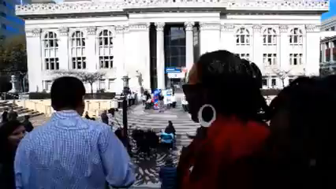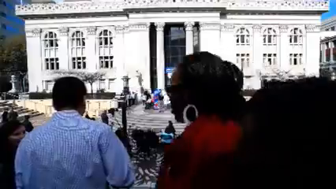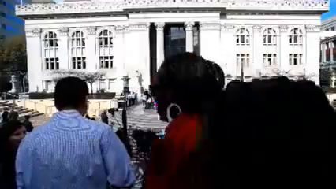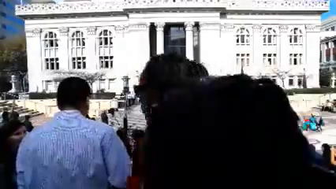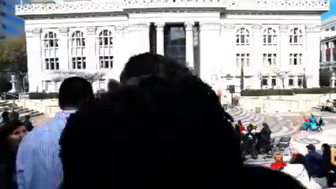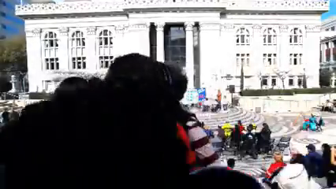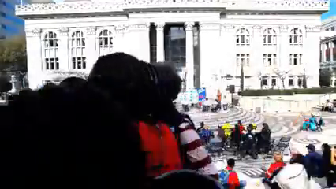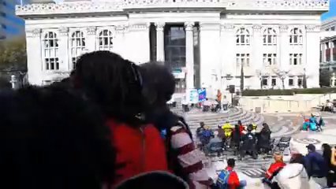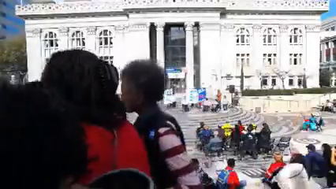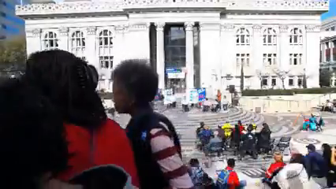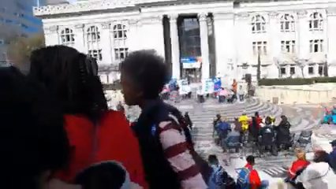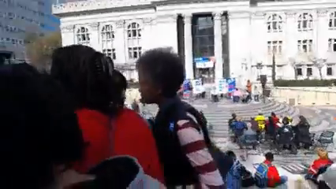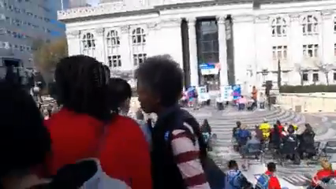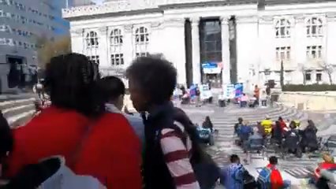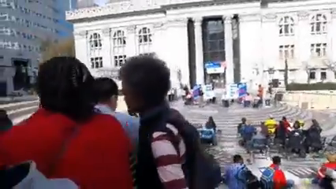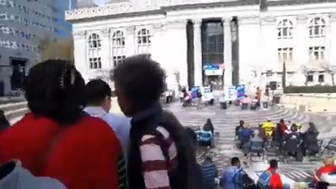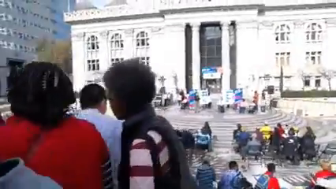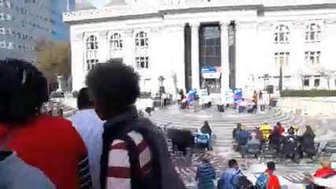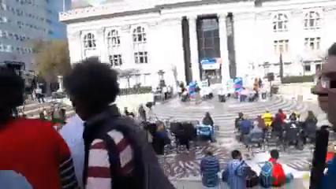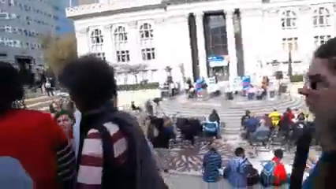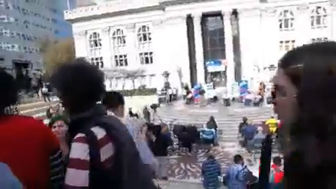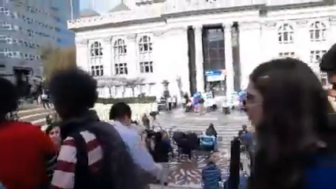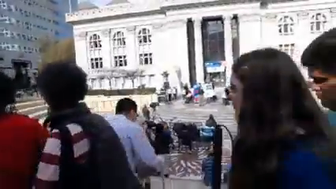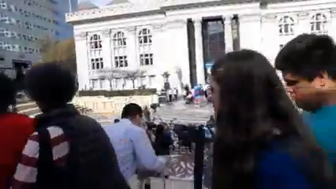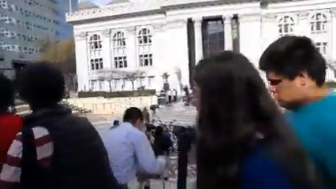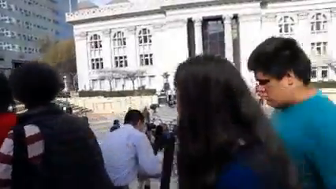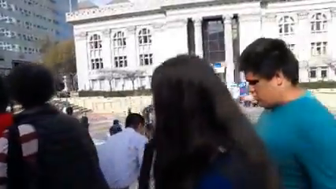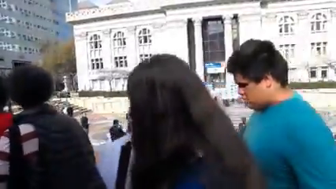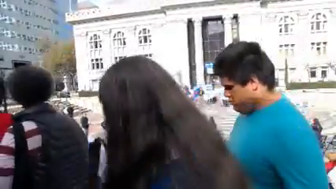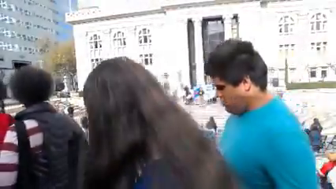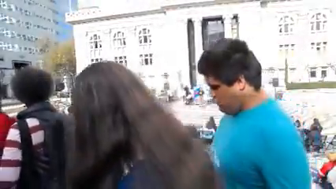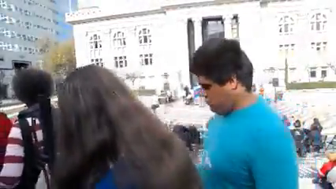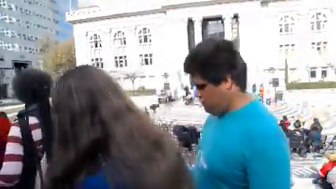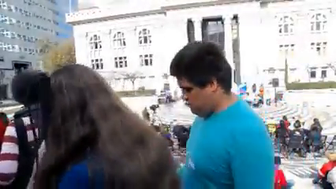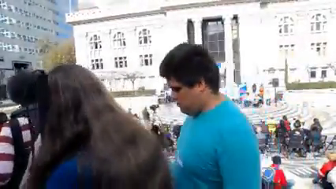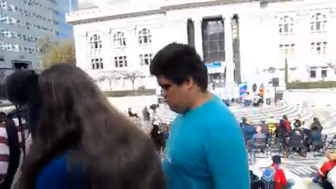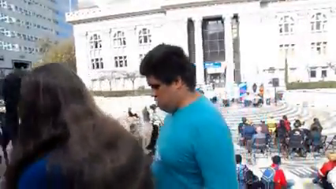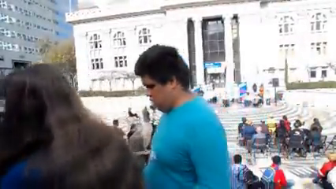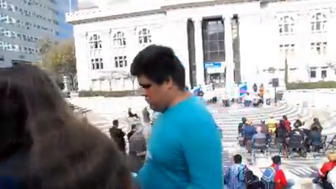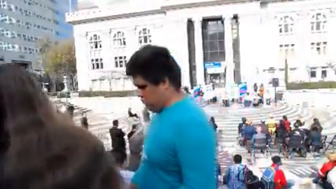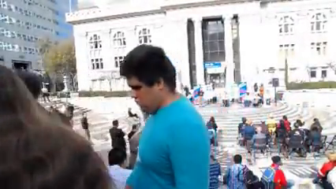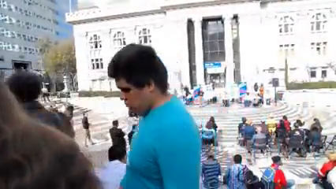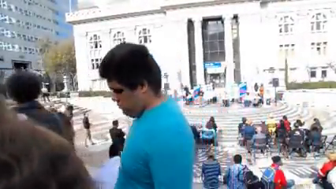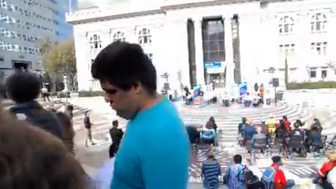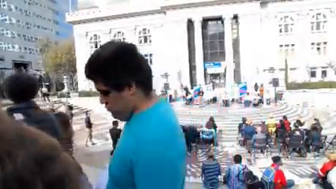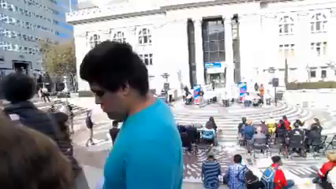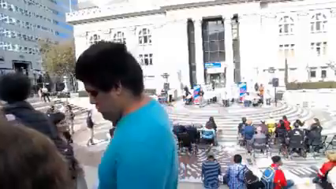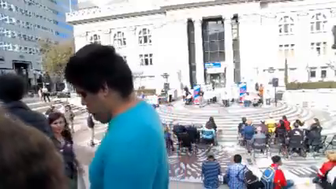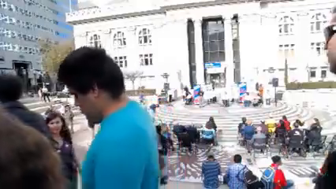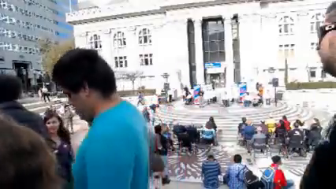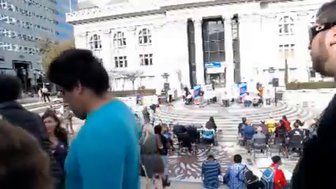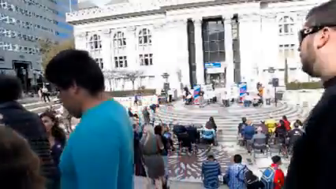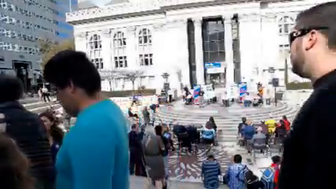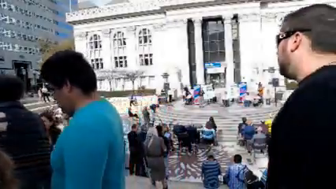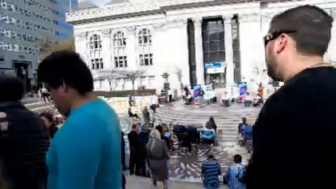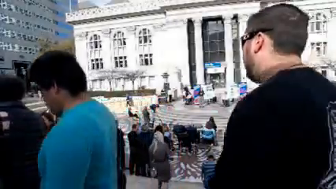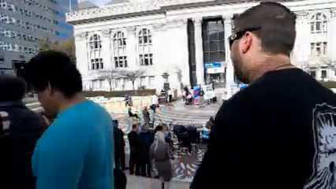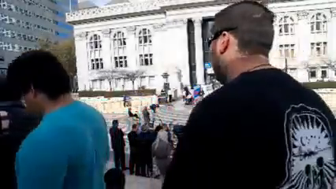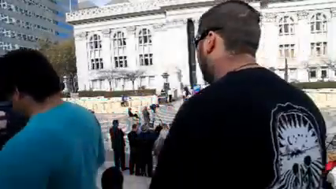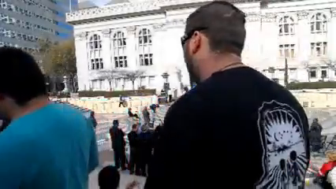acknowledge and celebrate him today. We will not forget you, Richard. We will not lose sight of the mission.